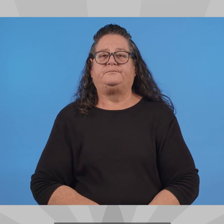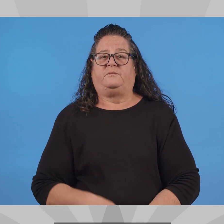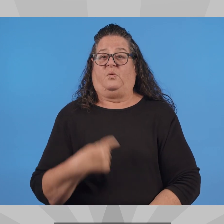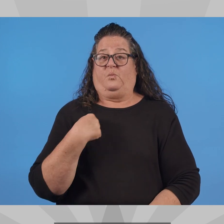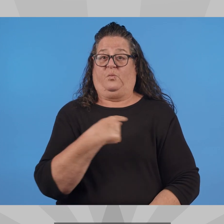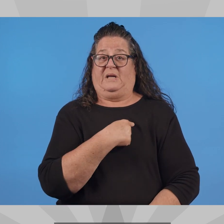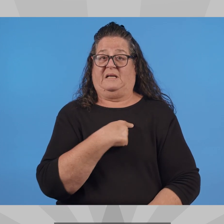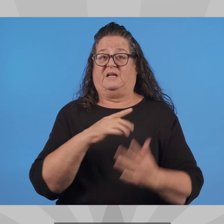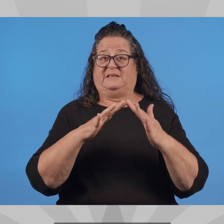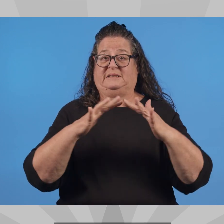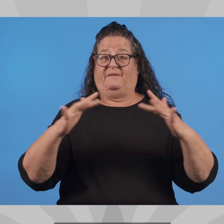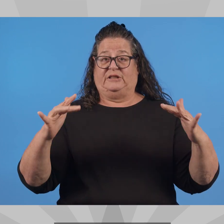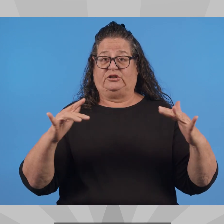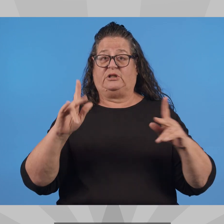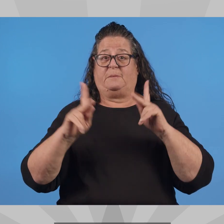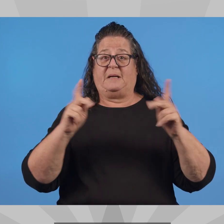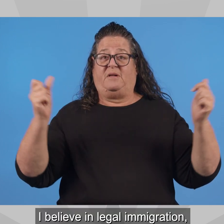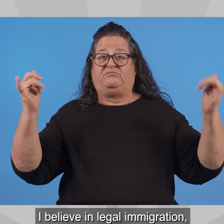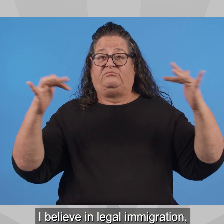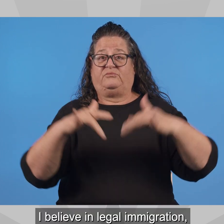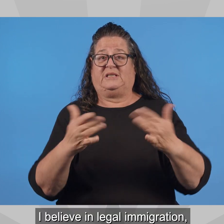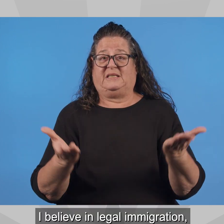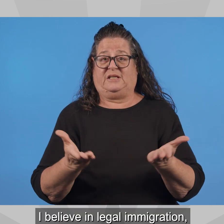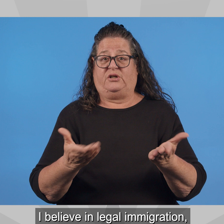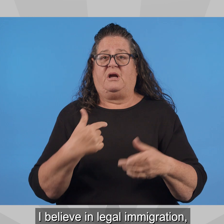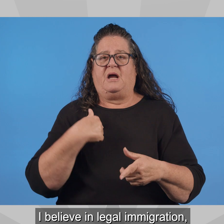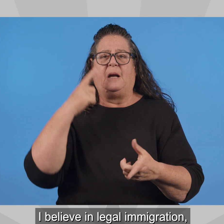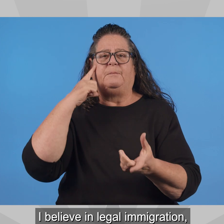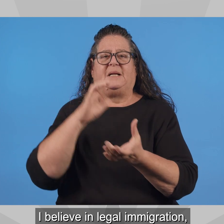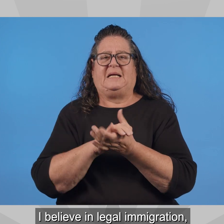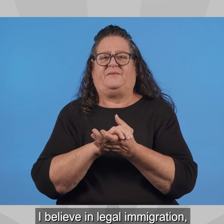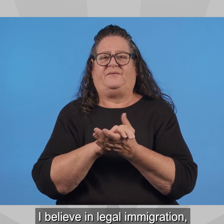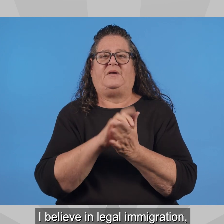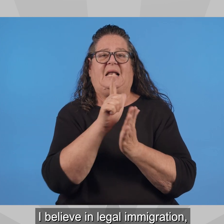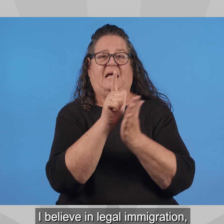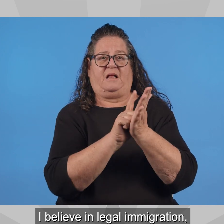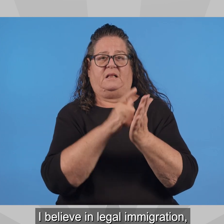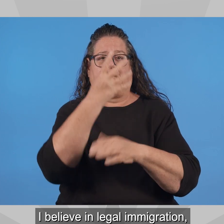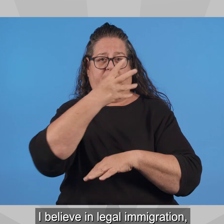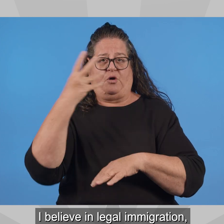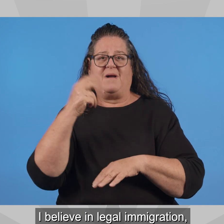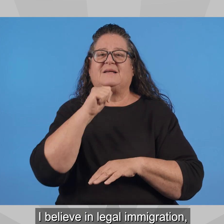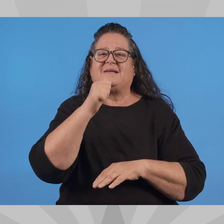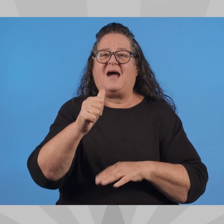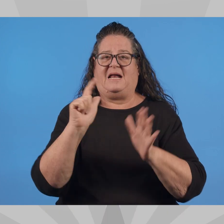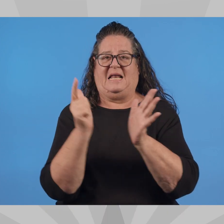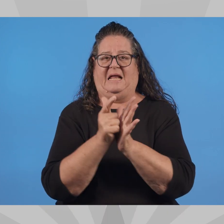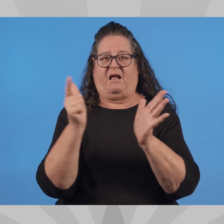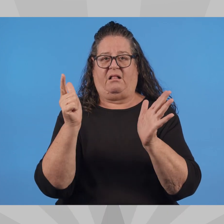We are a melting pot. I believe in legal immigration, not illegal immigration.